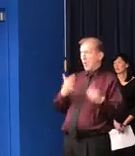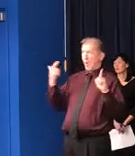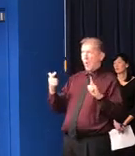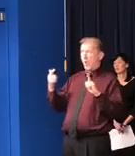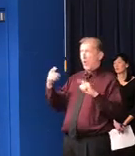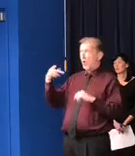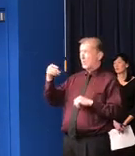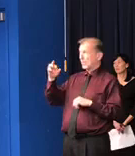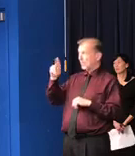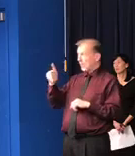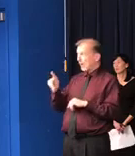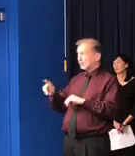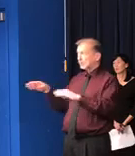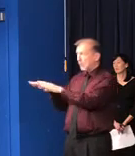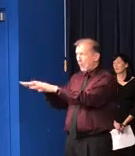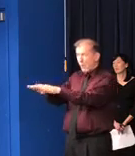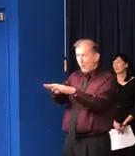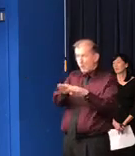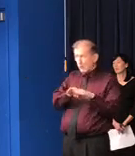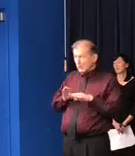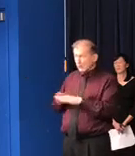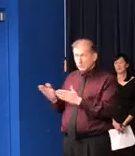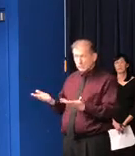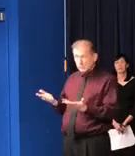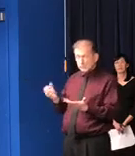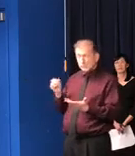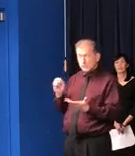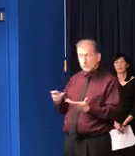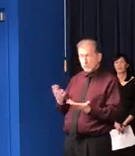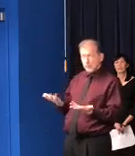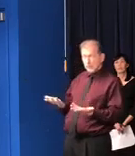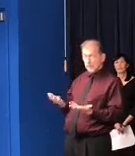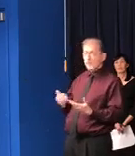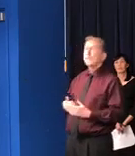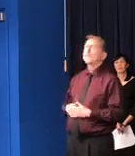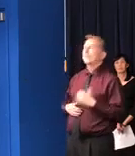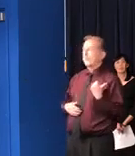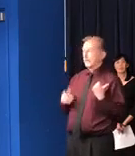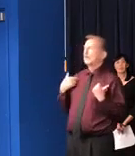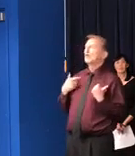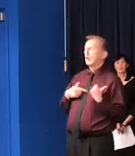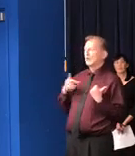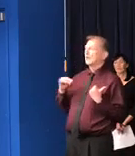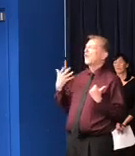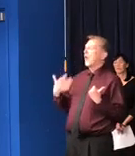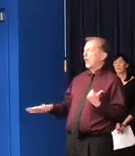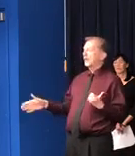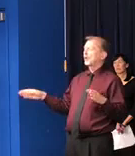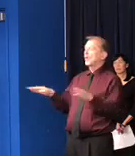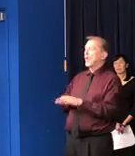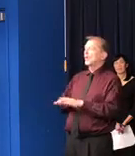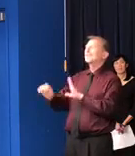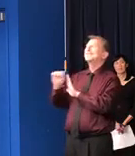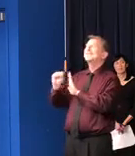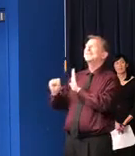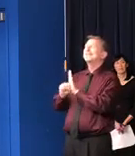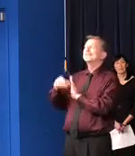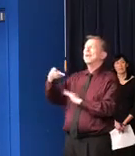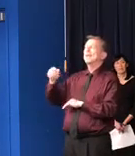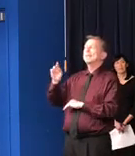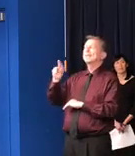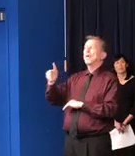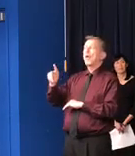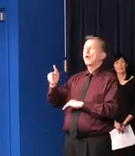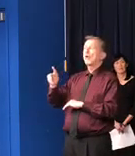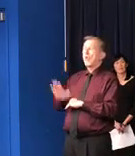closed down, for instance, their public parks? Well, we did close down our state parks across the state and